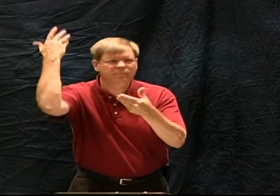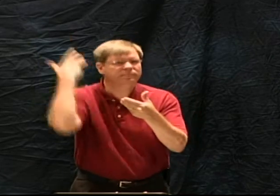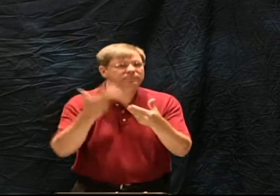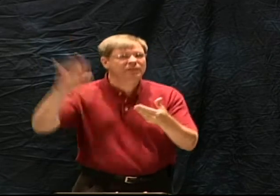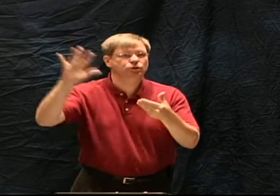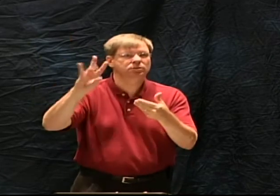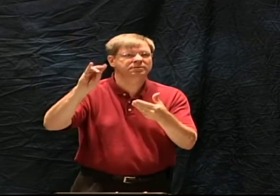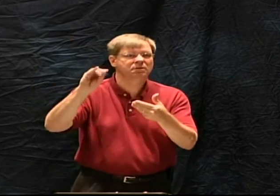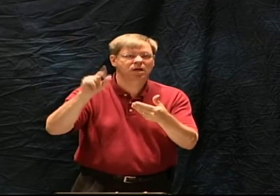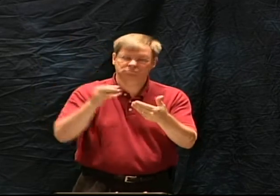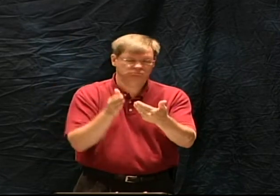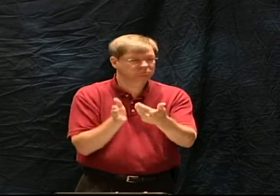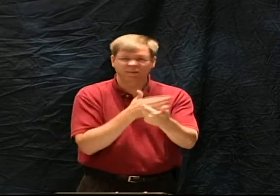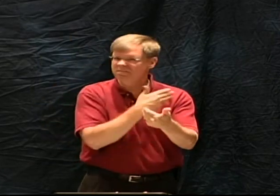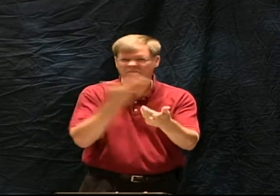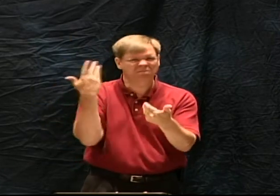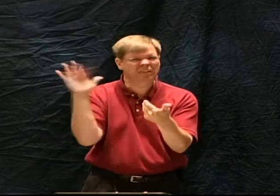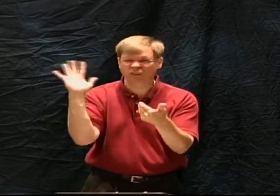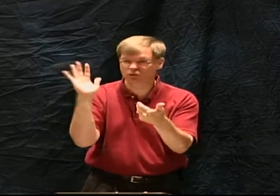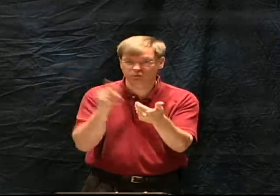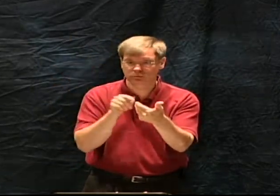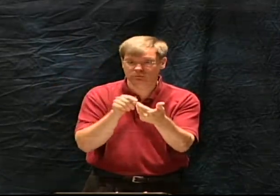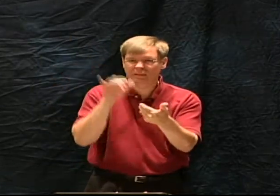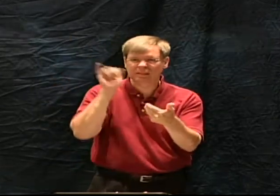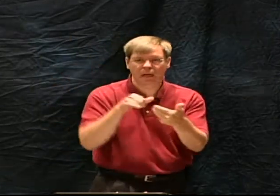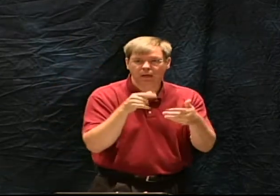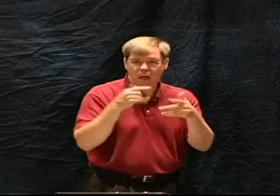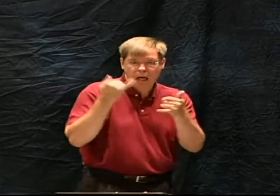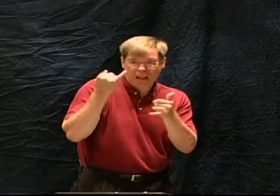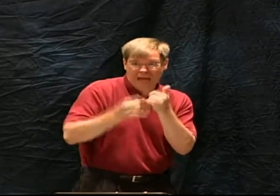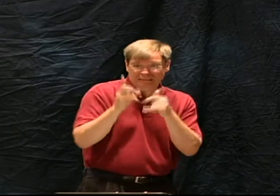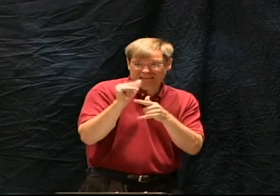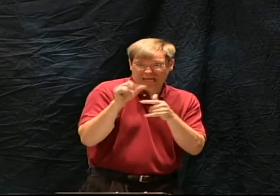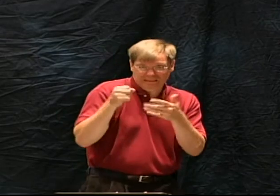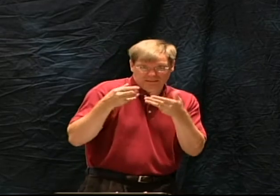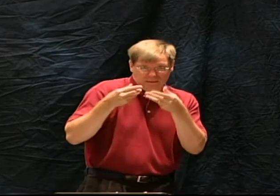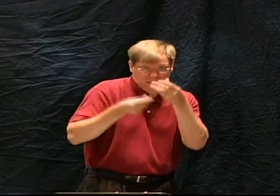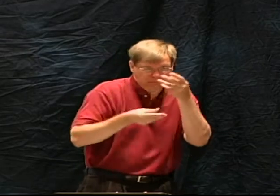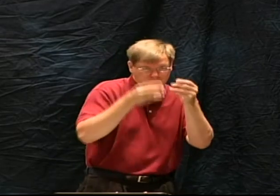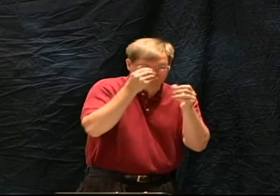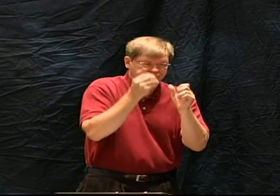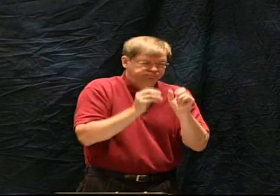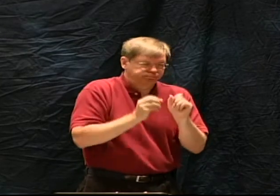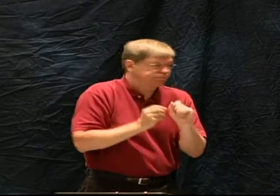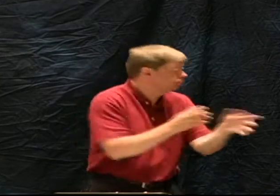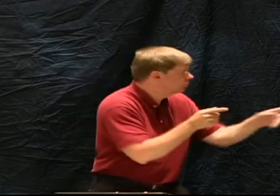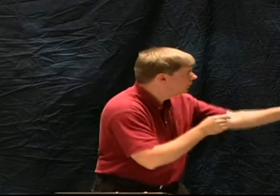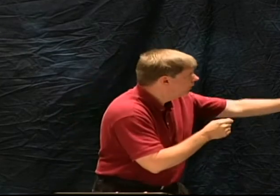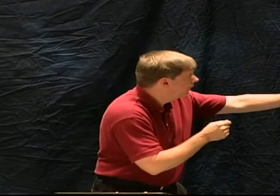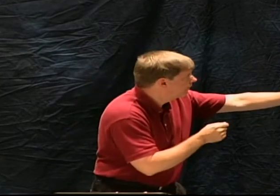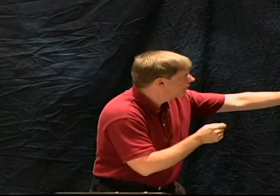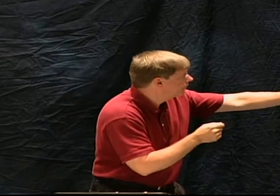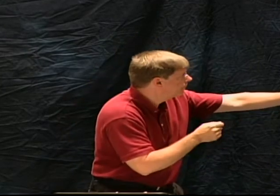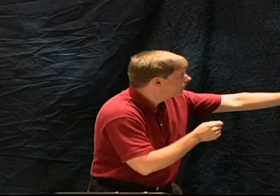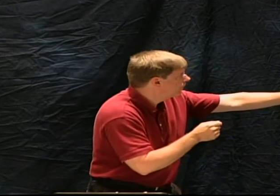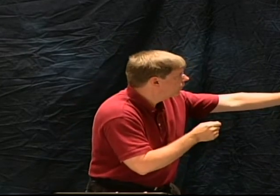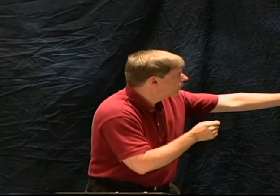completion of scripture and after that there was no more direct special revelation as Yari